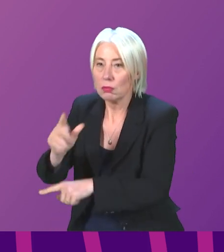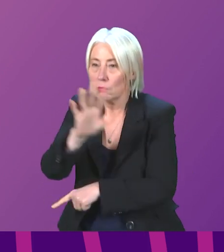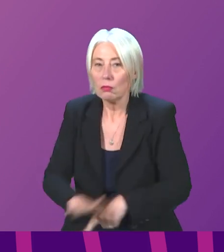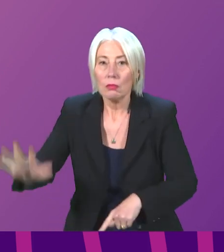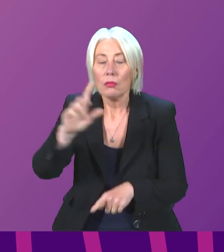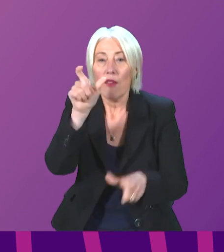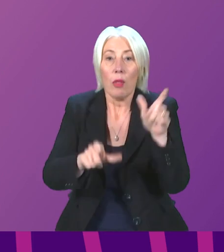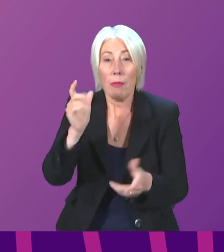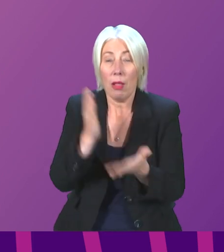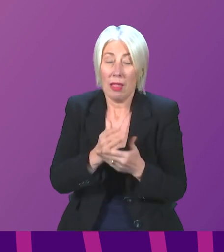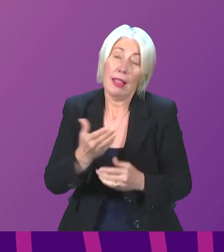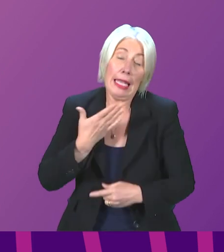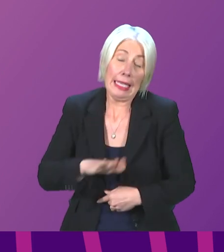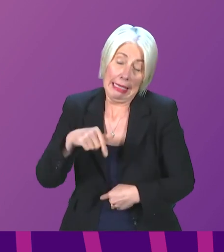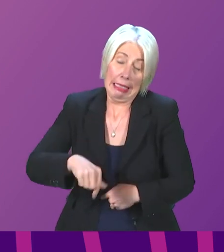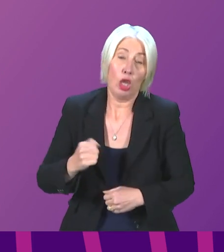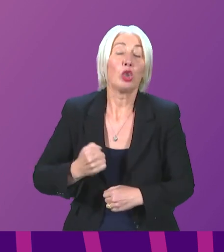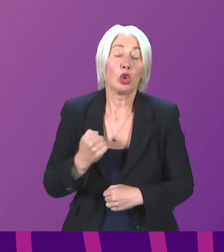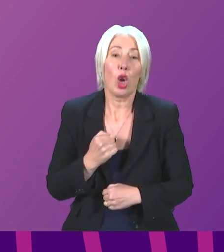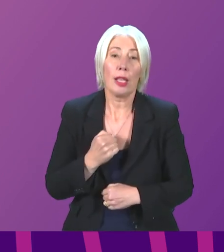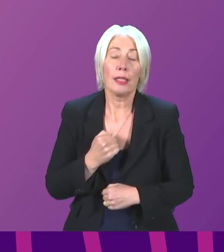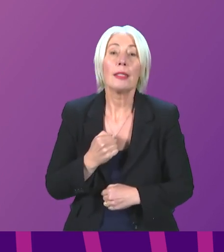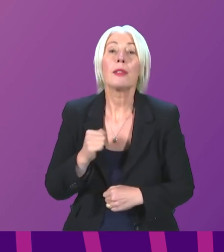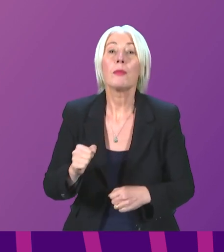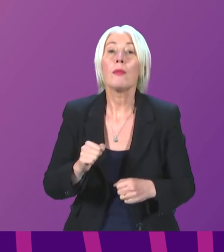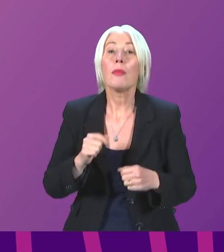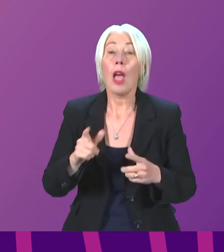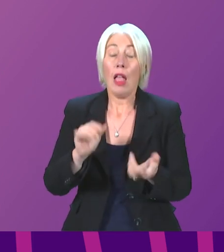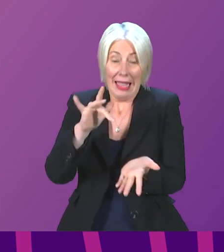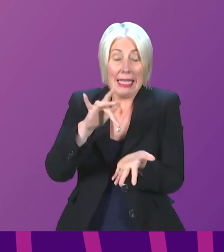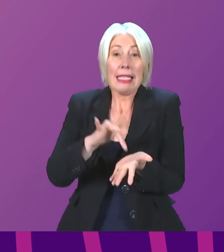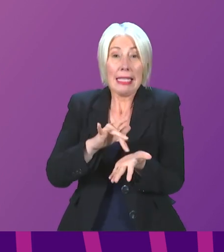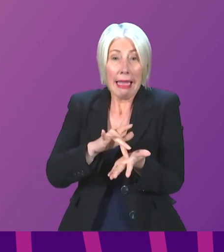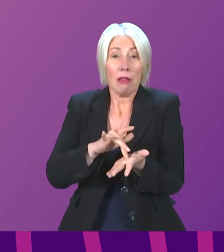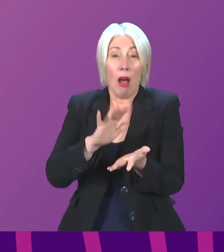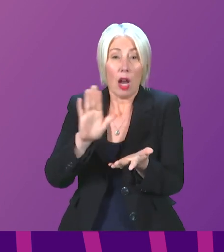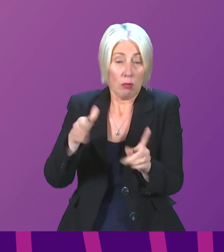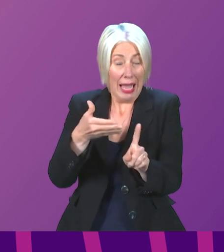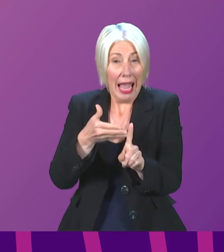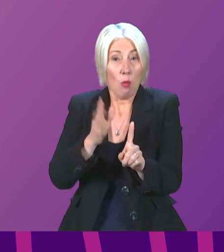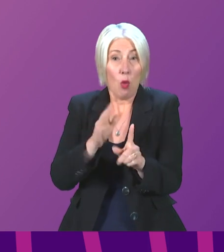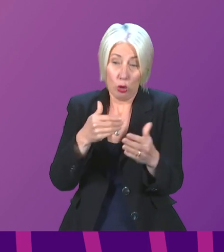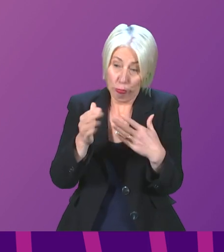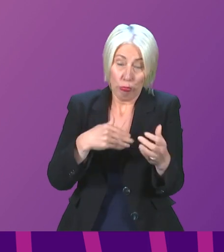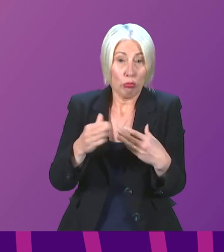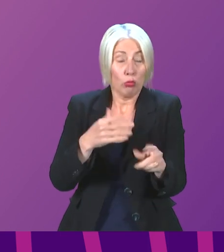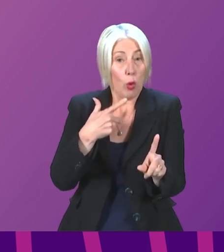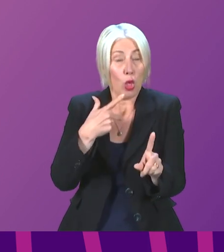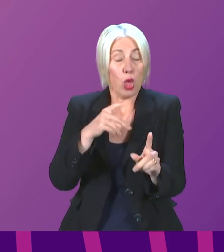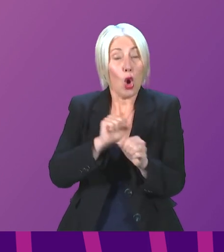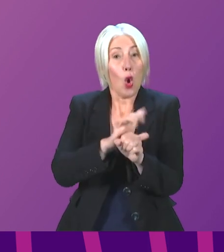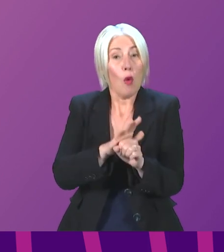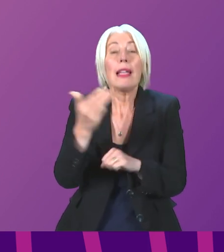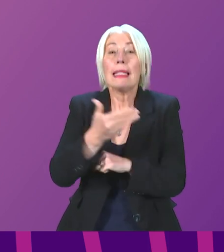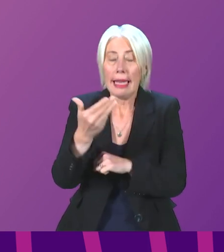in most need here in Scotland. Well, this year's deployment plan still has at its heart the aim of tackling COVID-19. It recognises